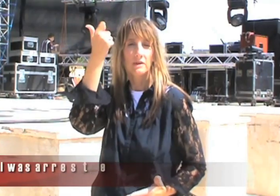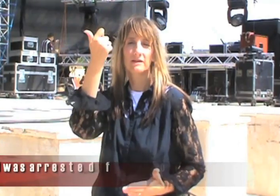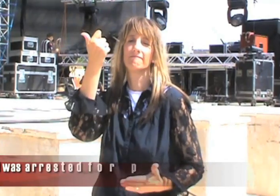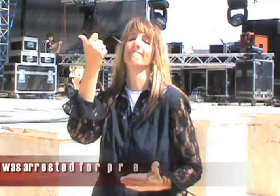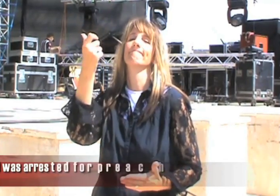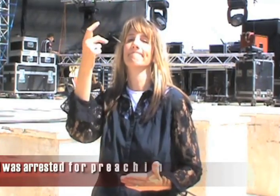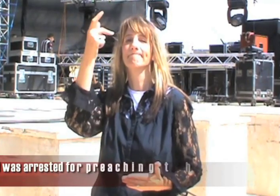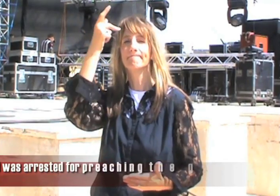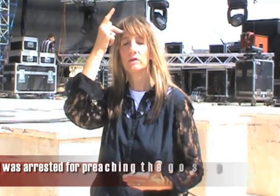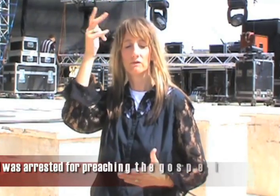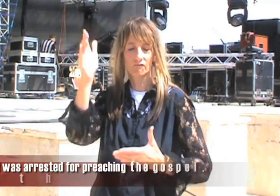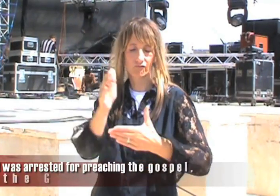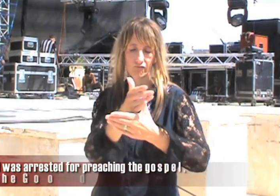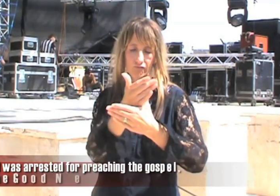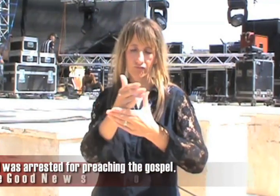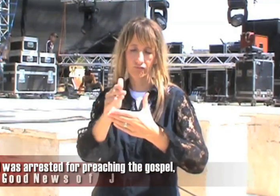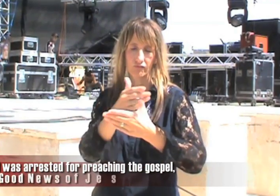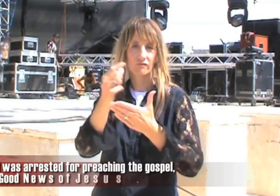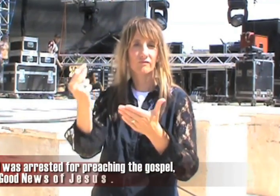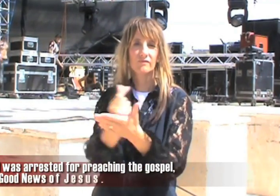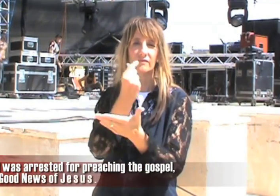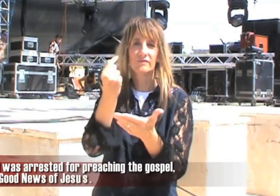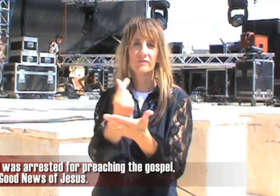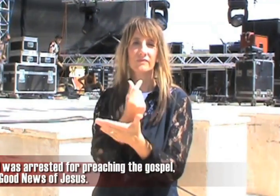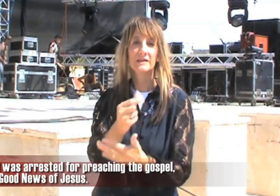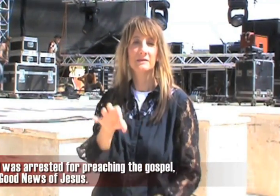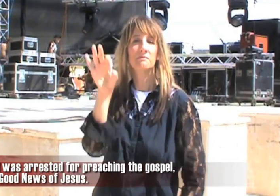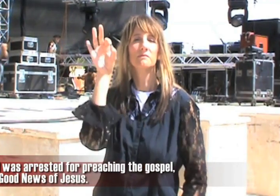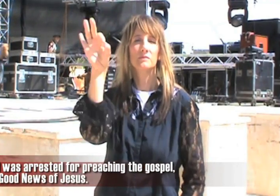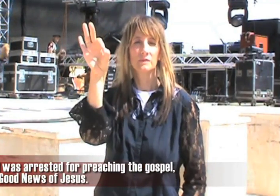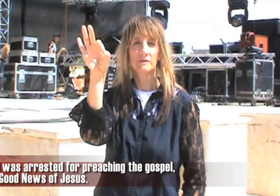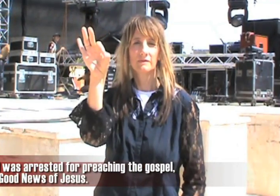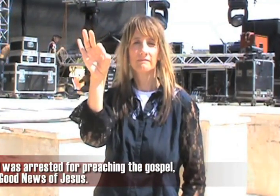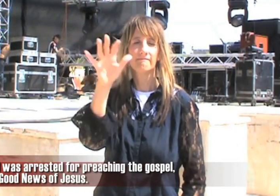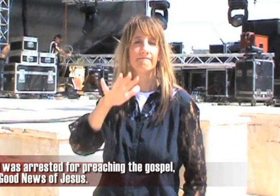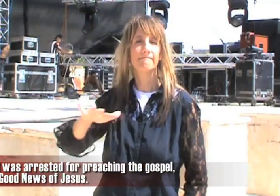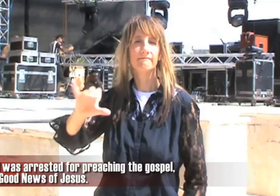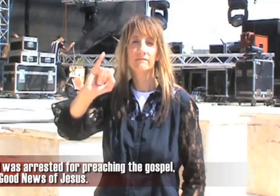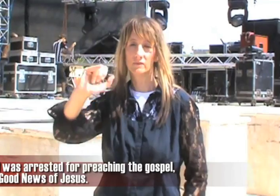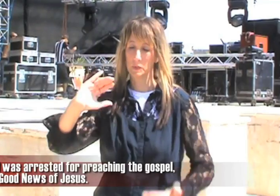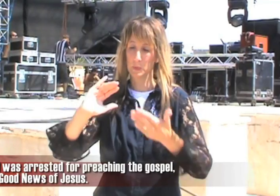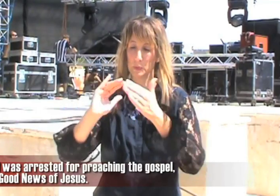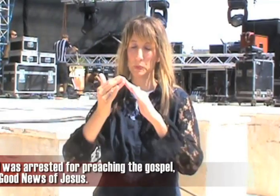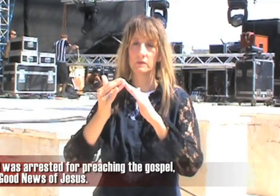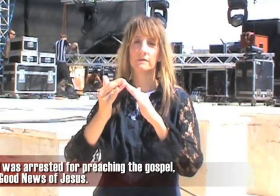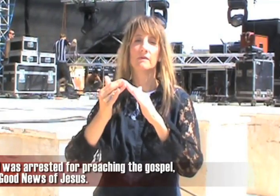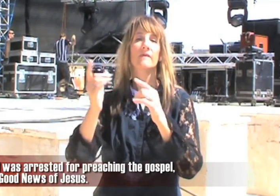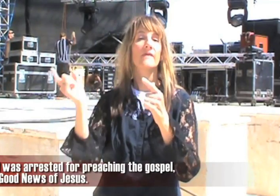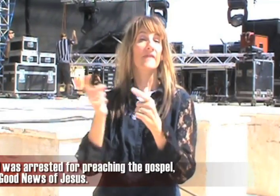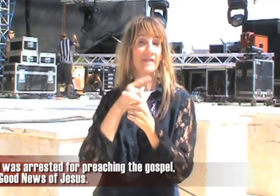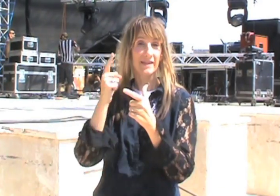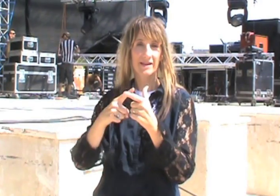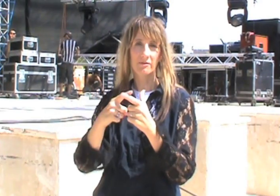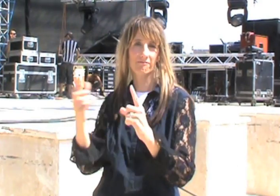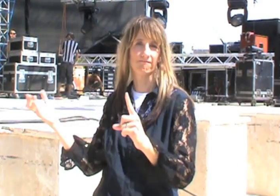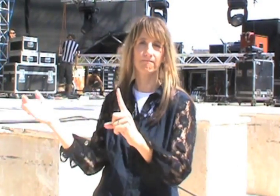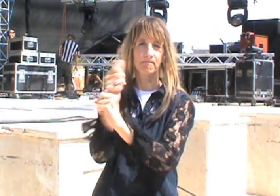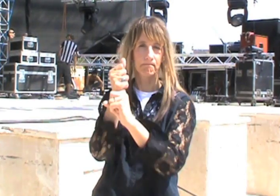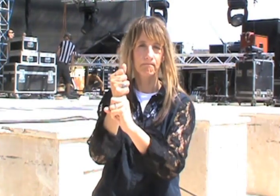see he had to approach the king because he had preached the gospel and he was arrested for preaching the gospel.